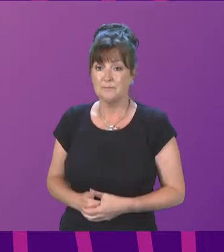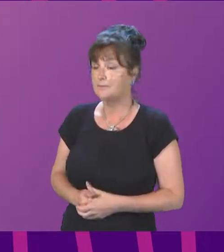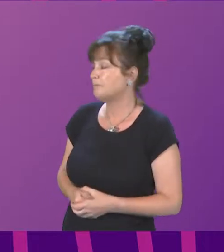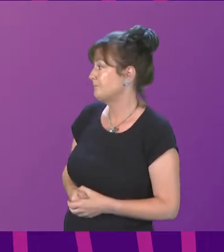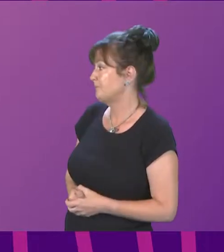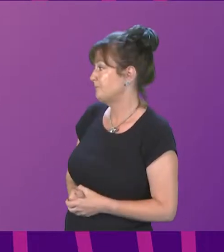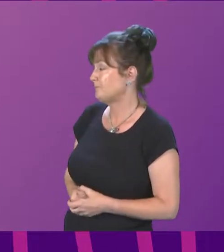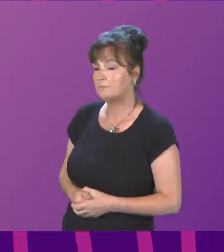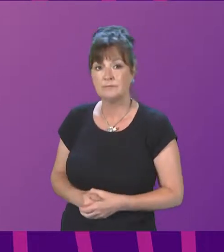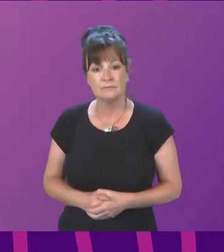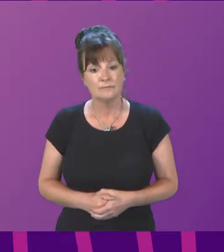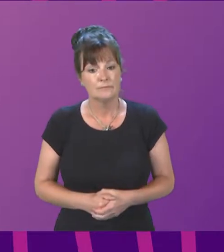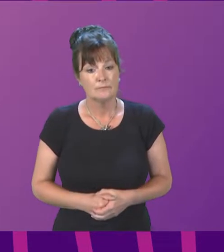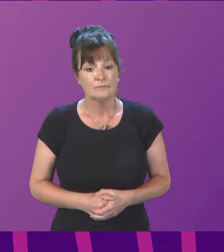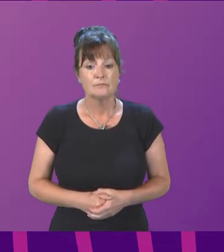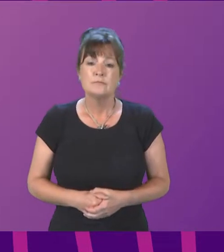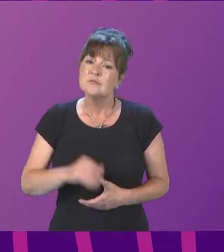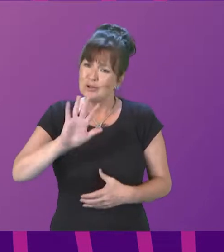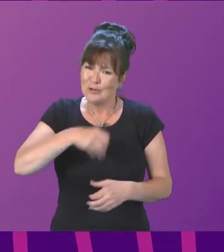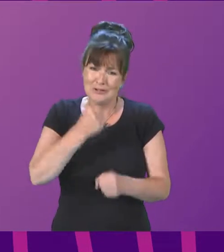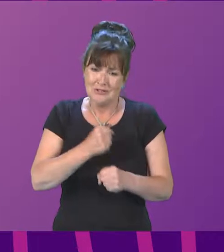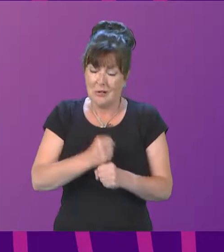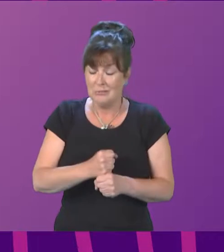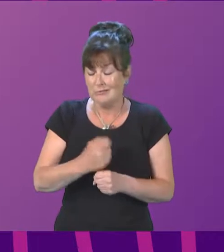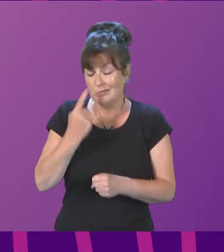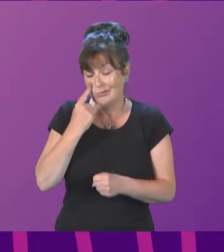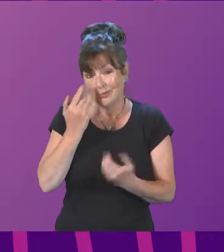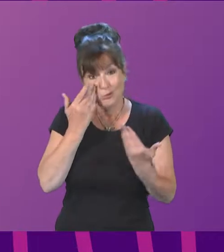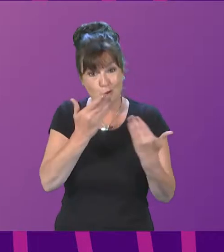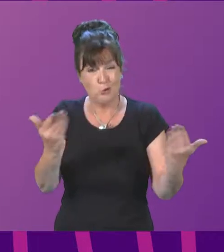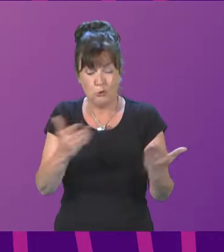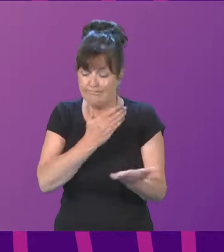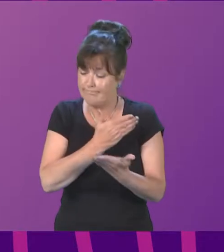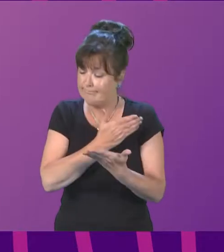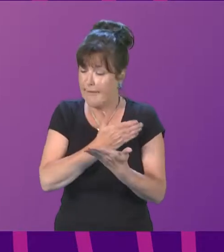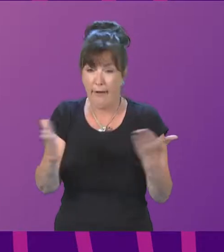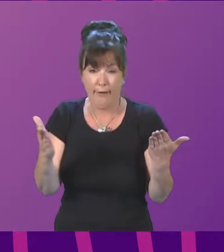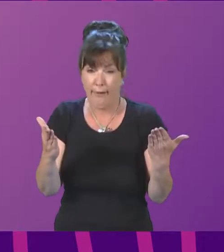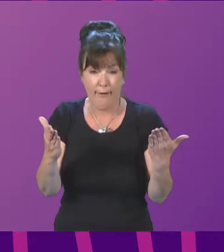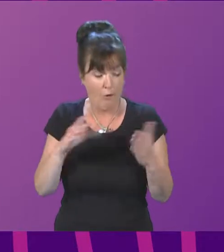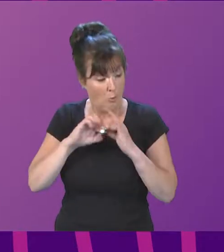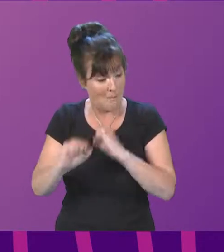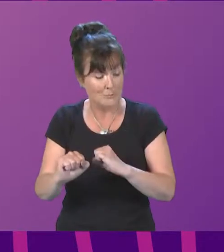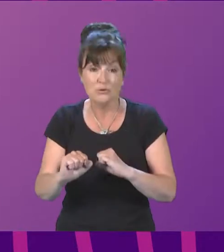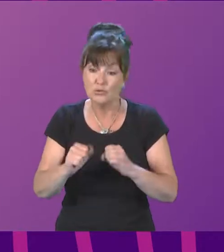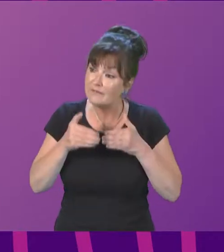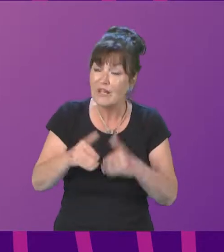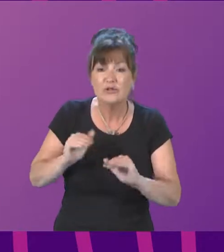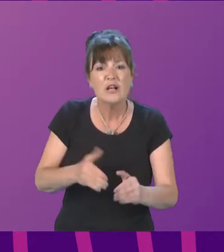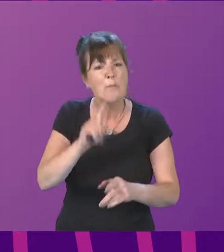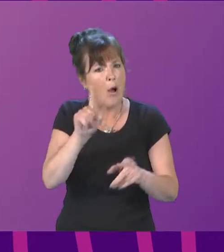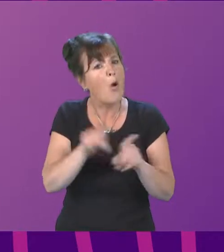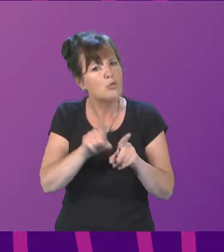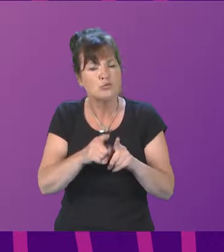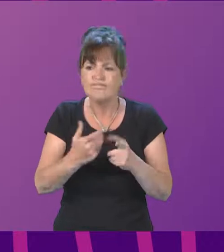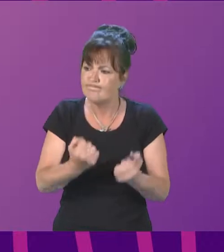The Scottish Government has demonstrated its crystal clear commitment to the communities which are served by the ferries services, but also the strong